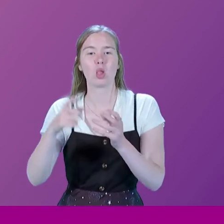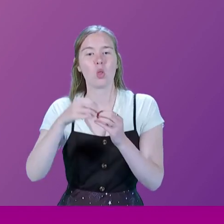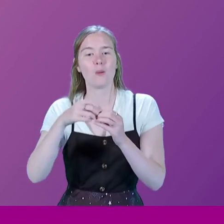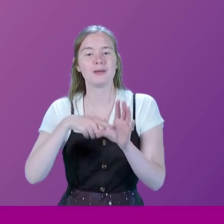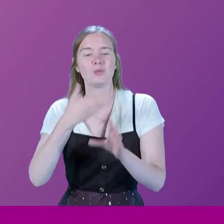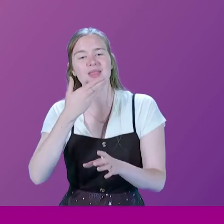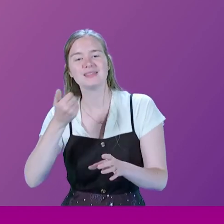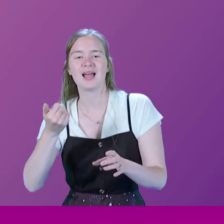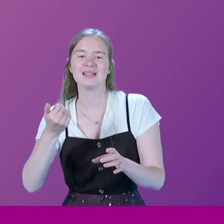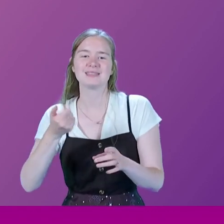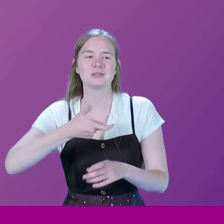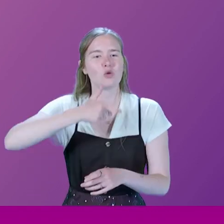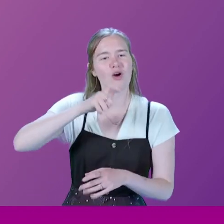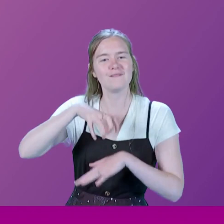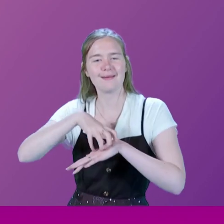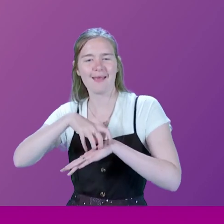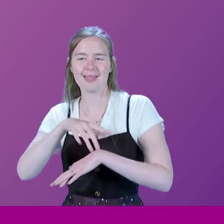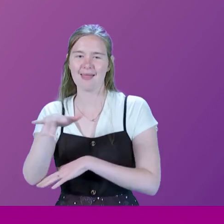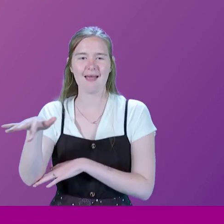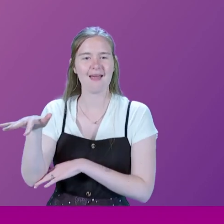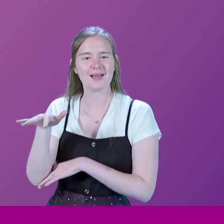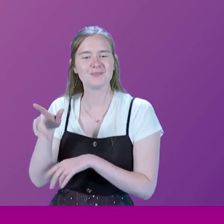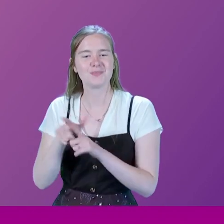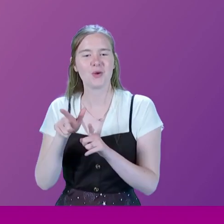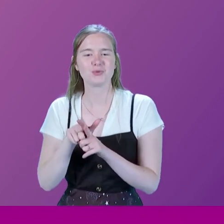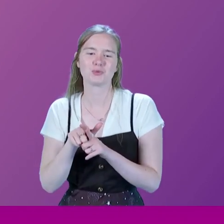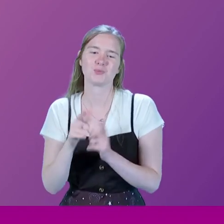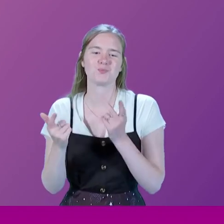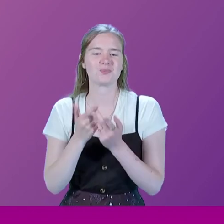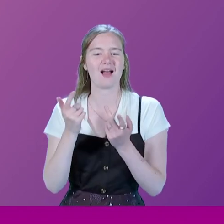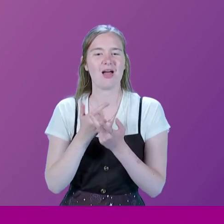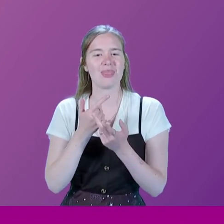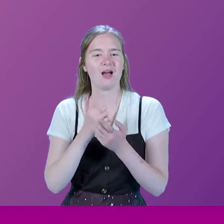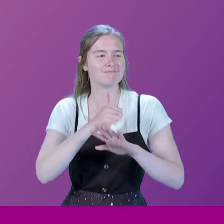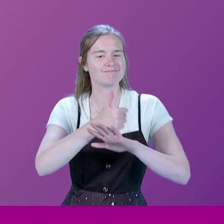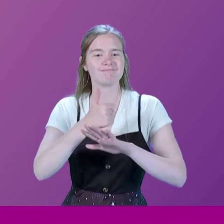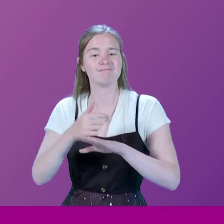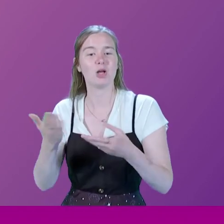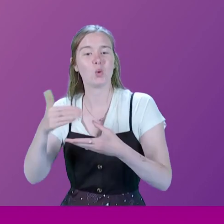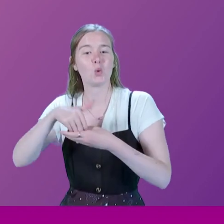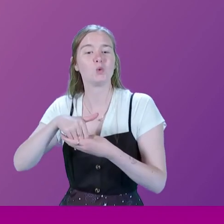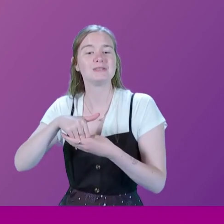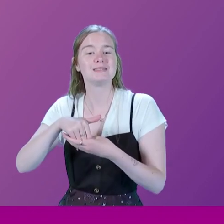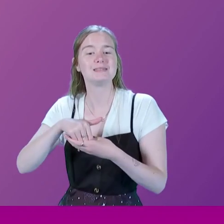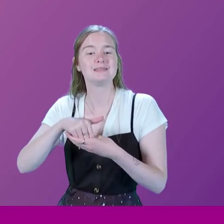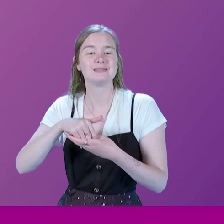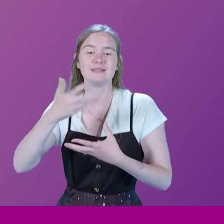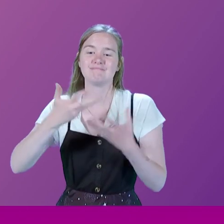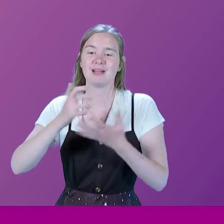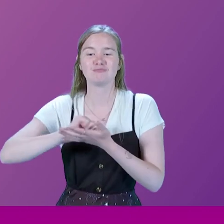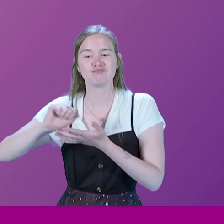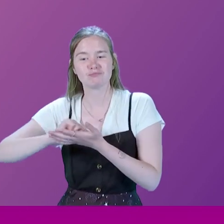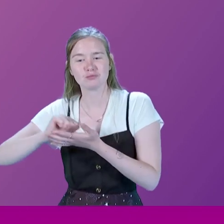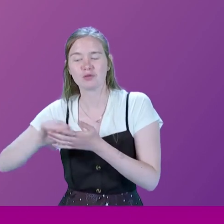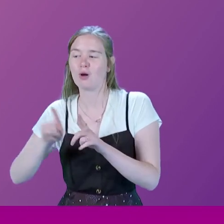coffee and cake available and also other features, including the signing of the book by